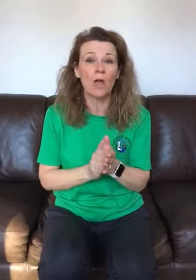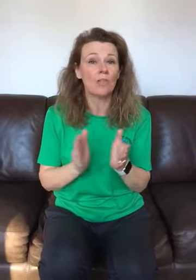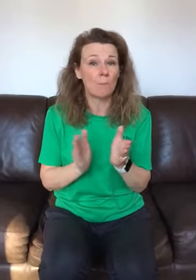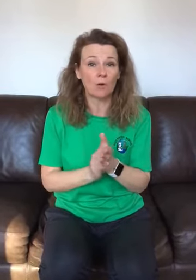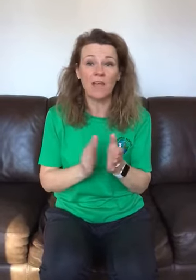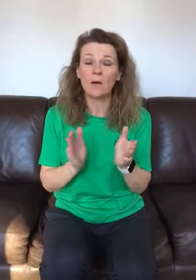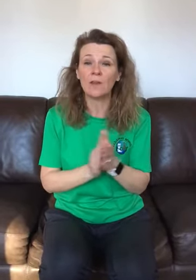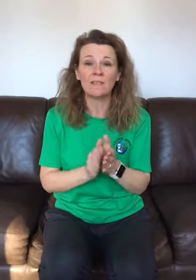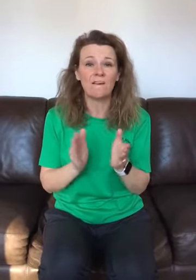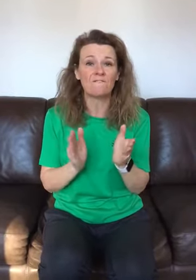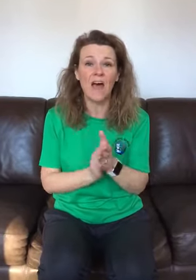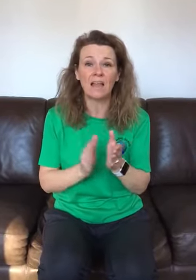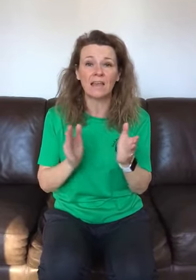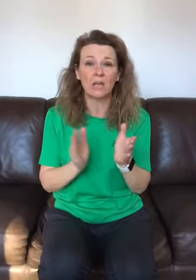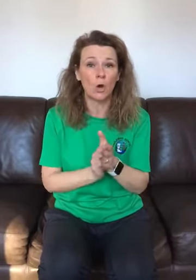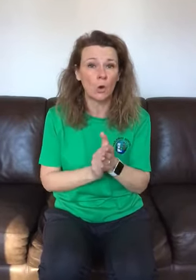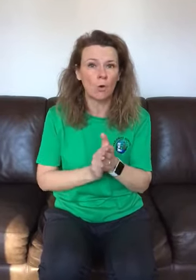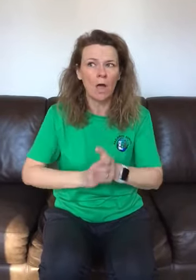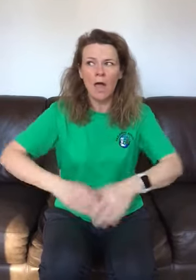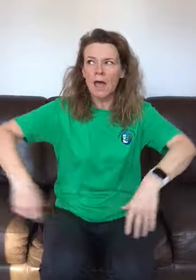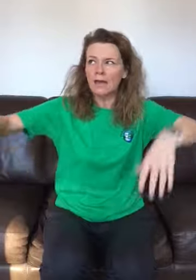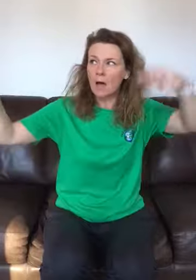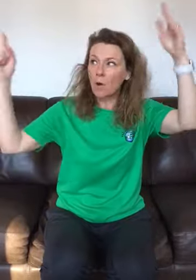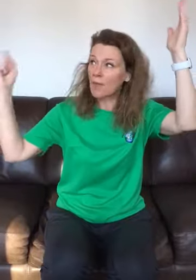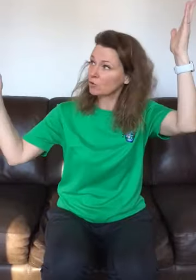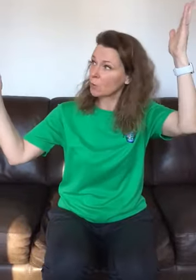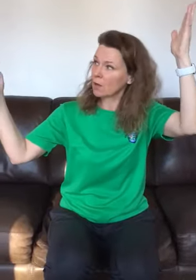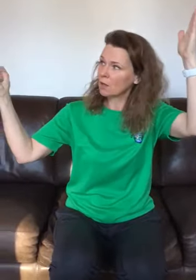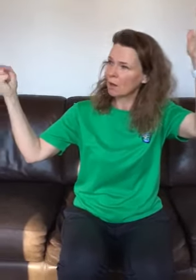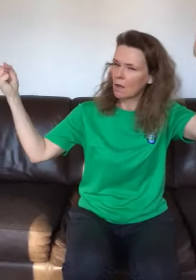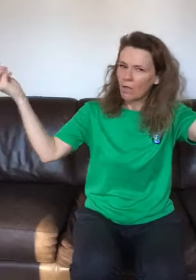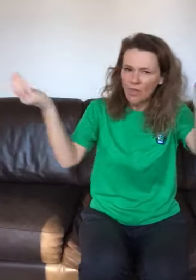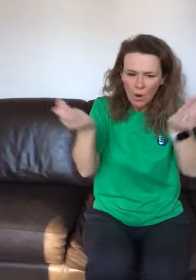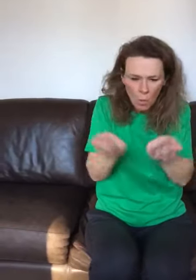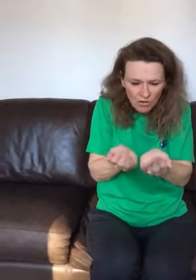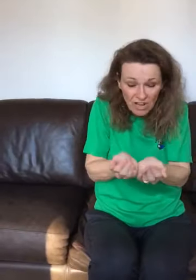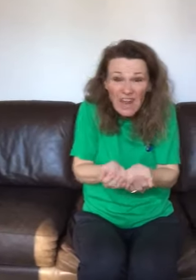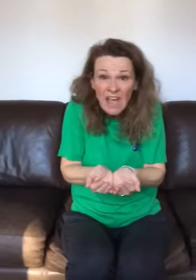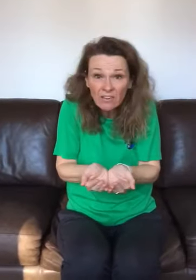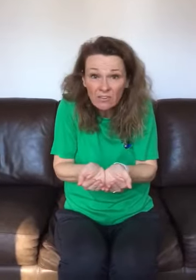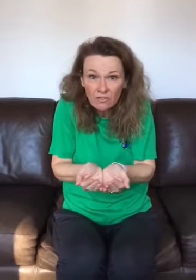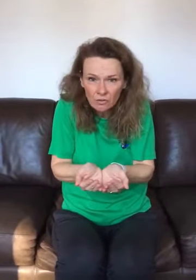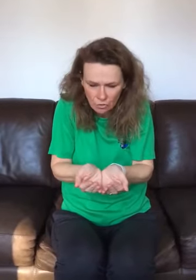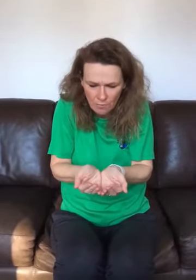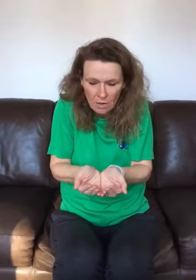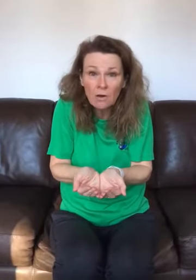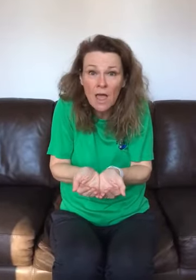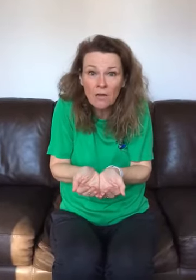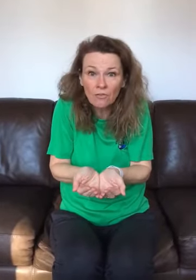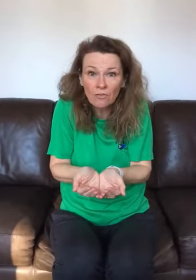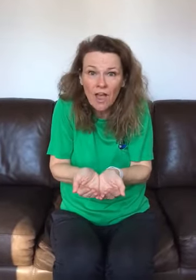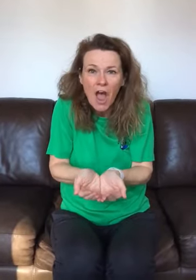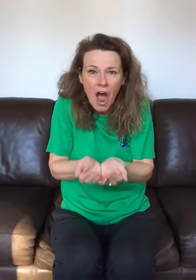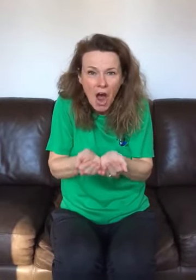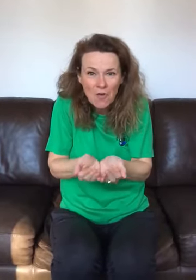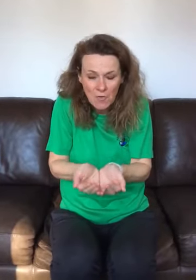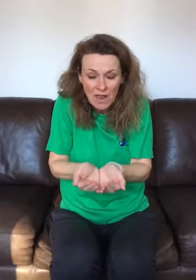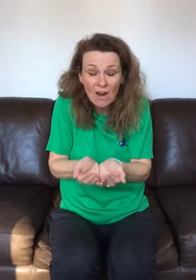the bog down in the valley oh now on that twig there was a nest show me your nest a rare